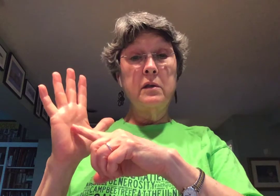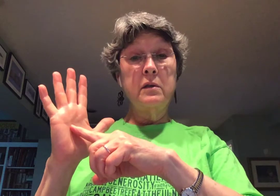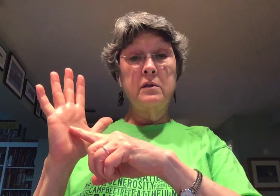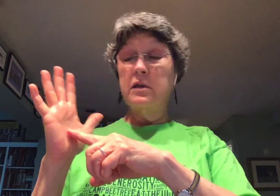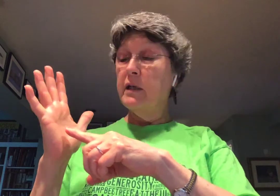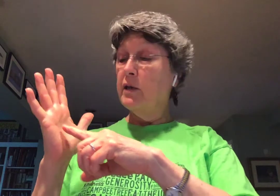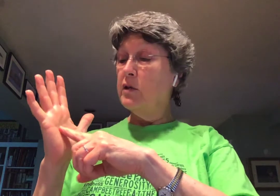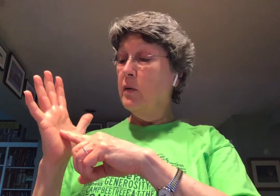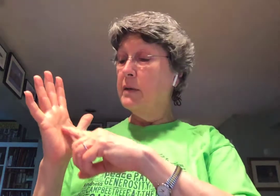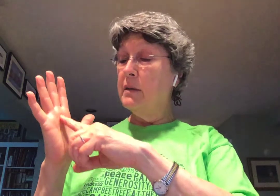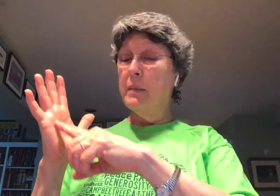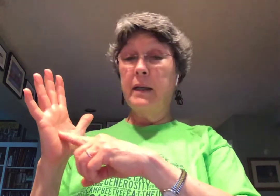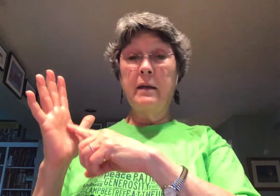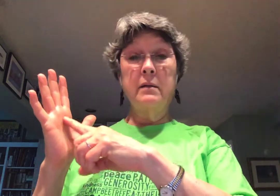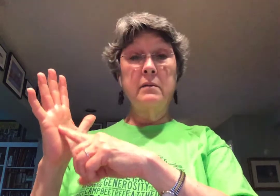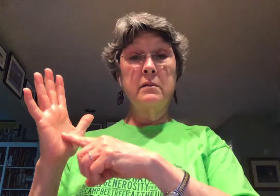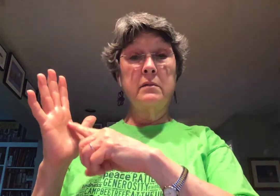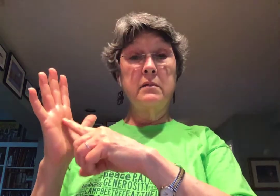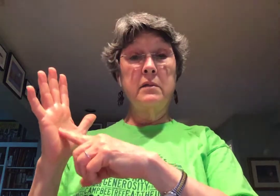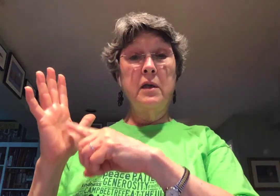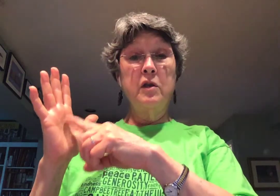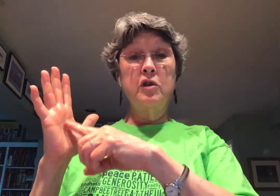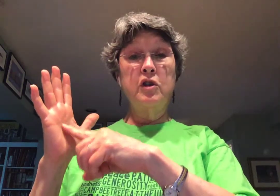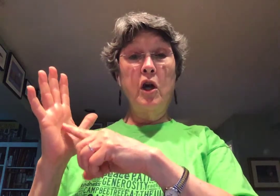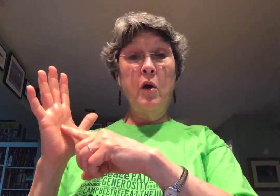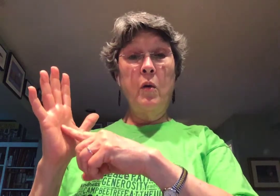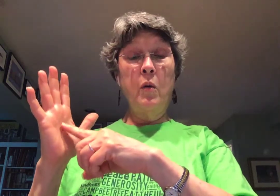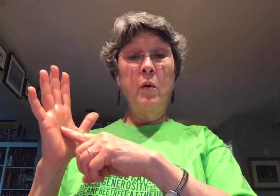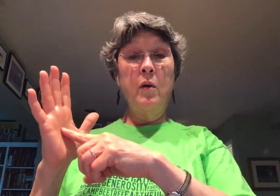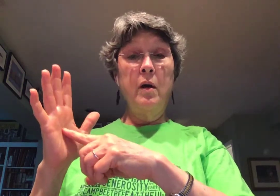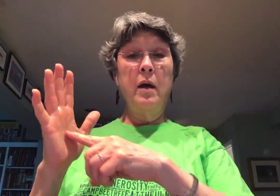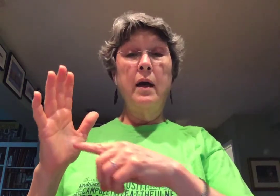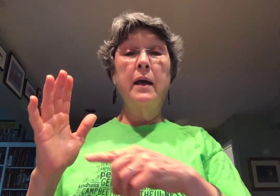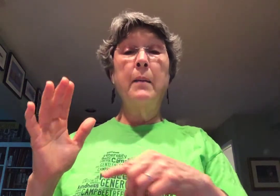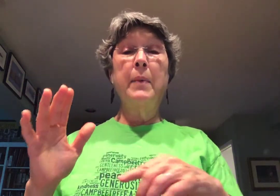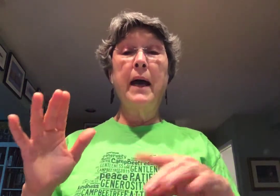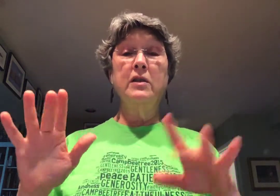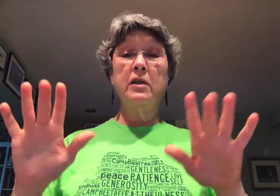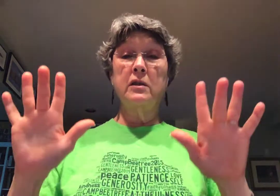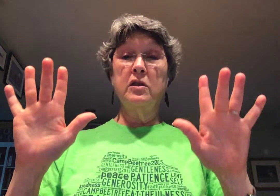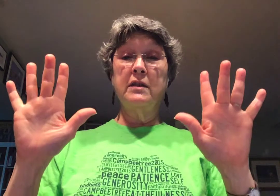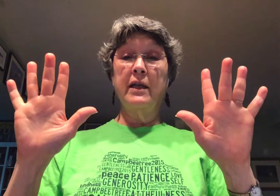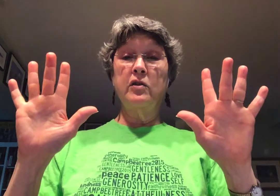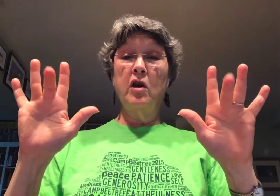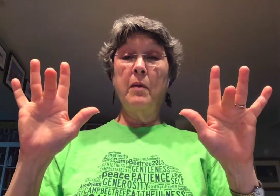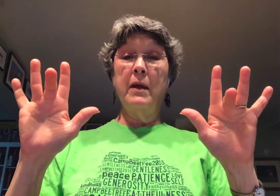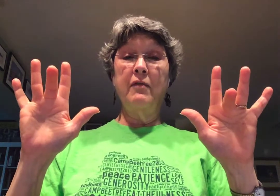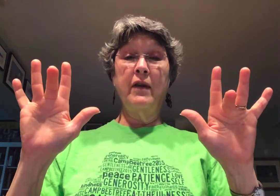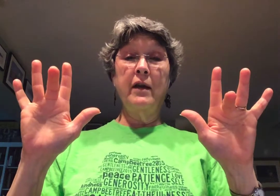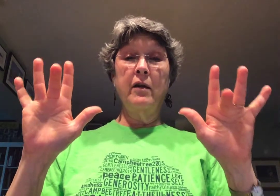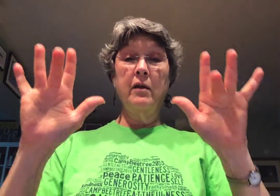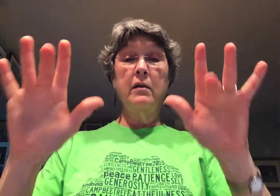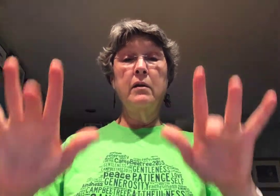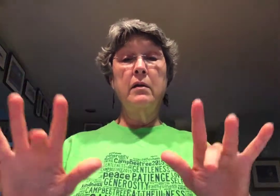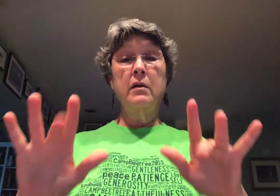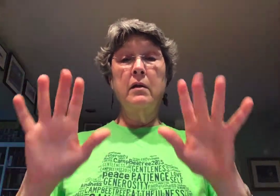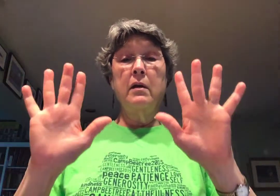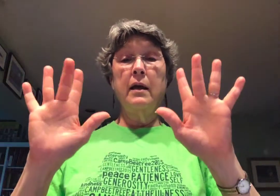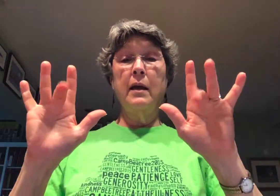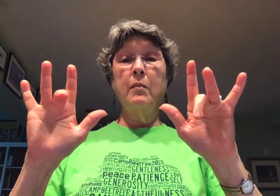Just like you're showing somebody. Show compassion. Just take your tall man finger and